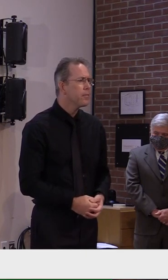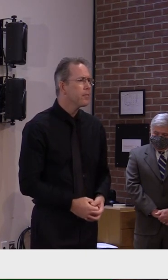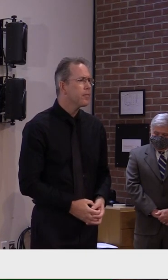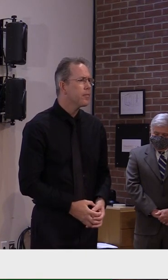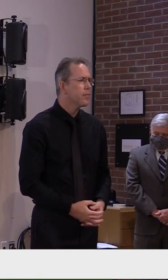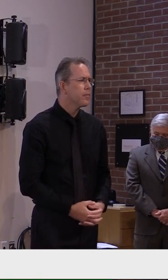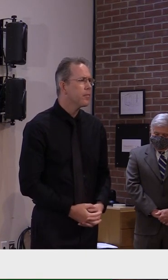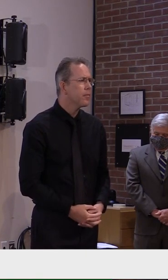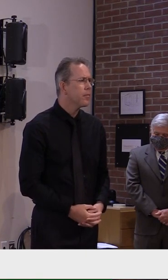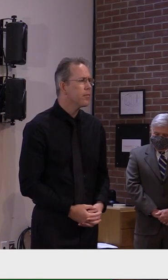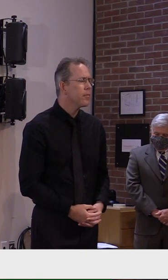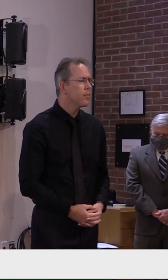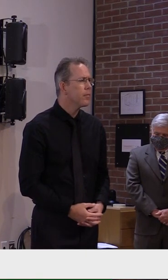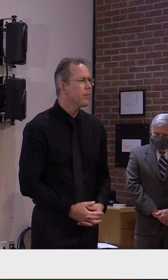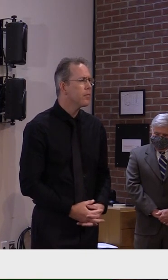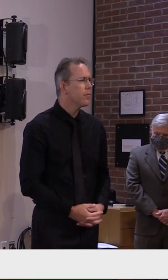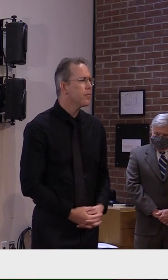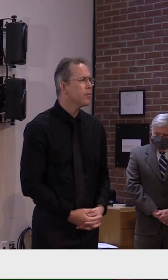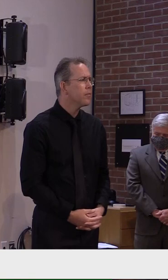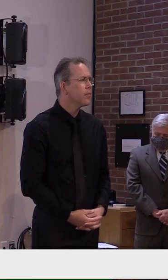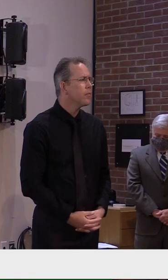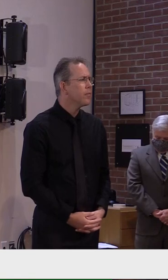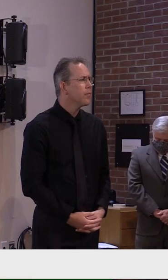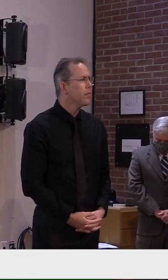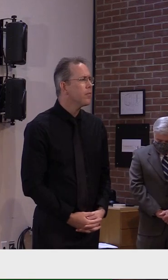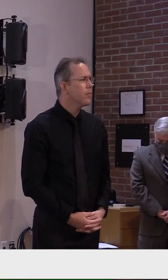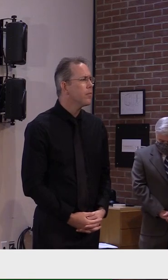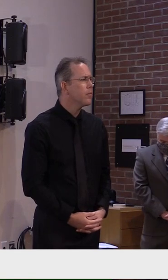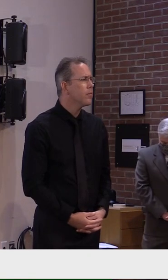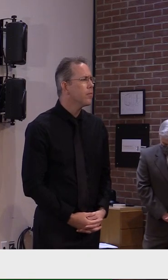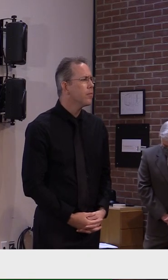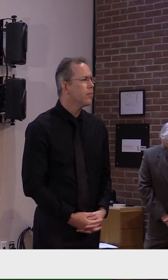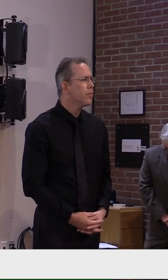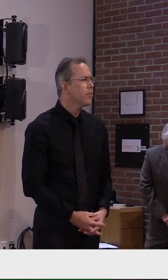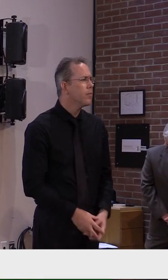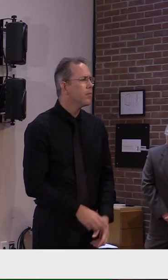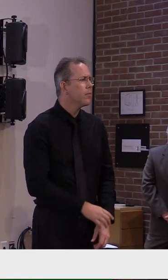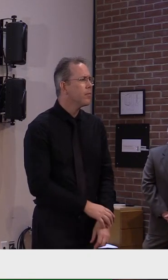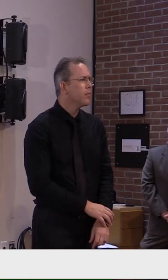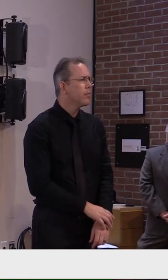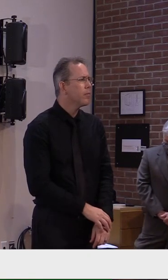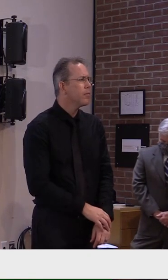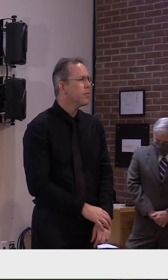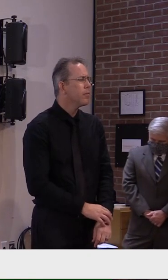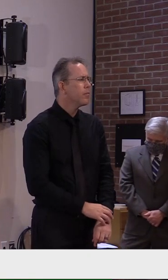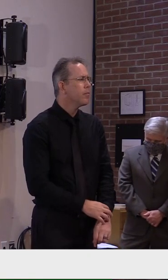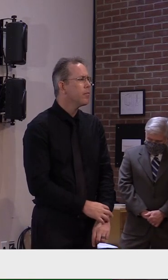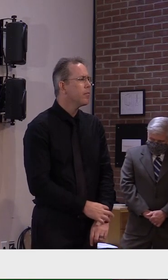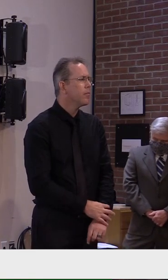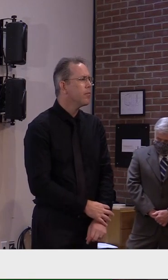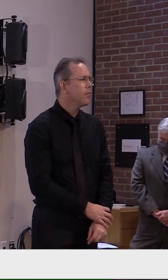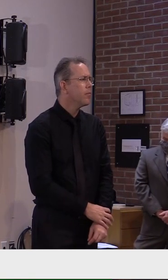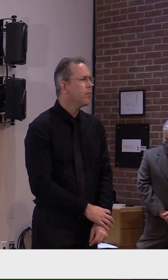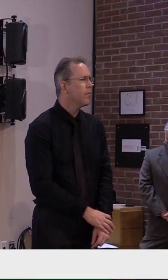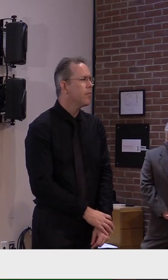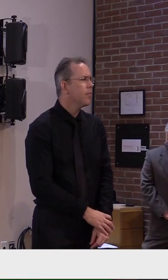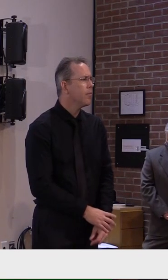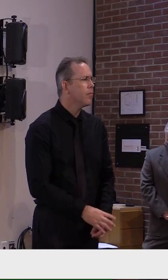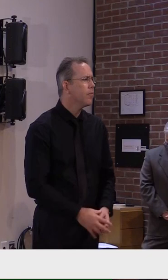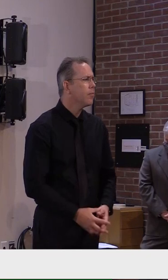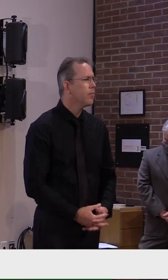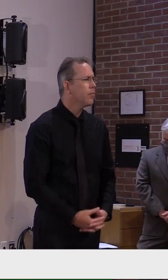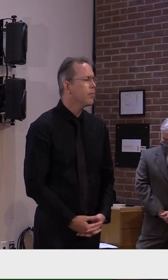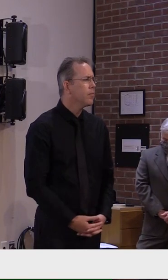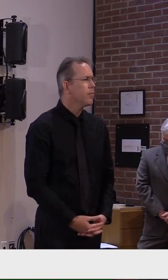you're talking about, Senator, you urge people to be responsible. And I don't have to sincerely hear yourself and your